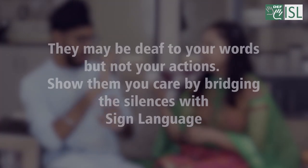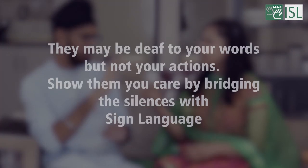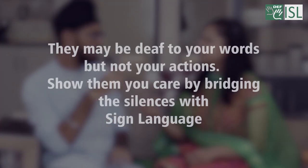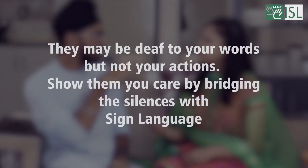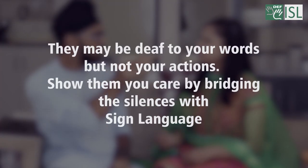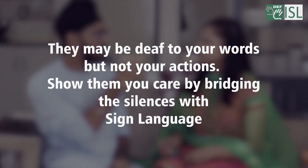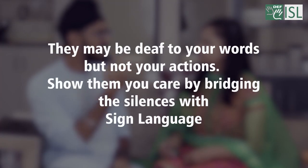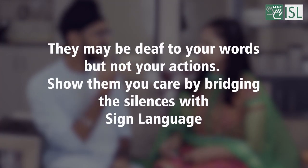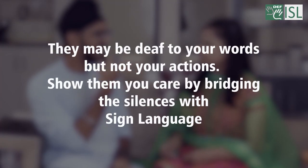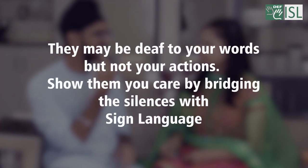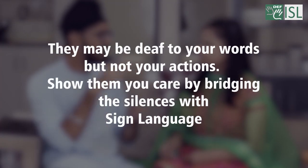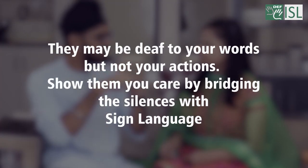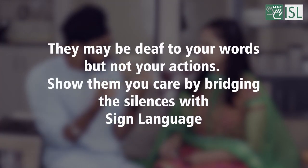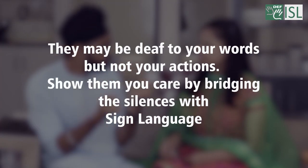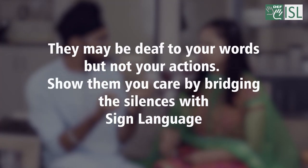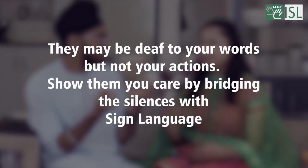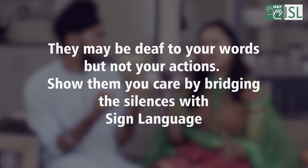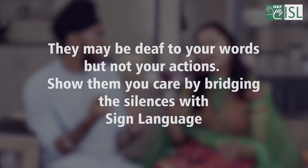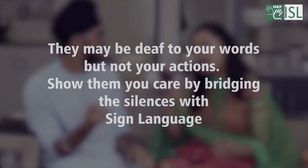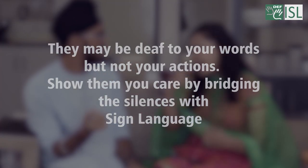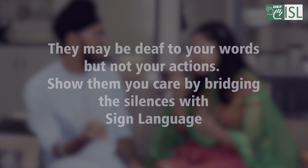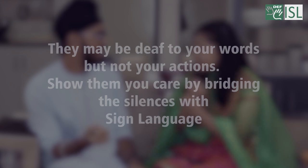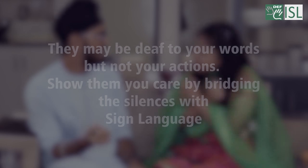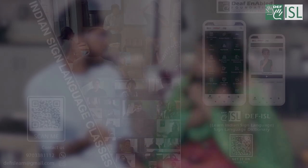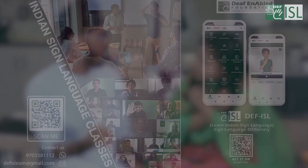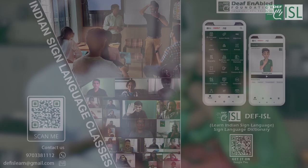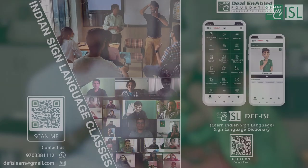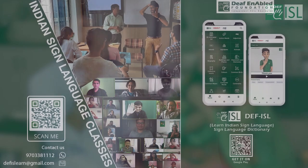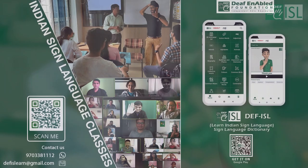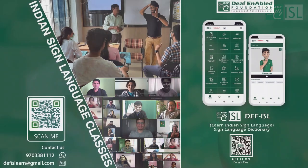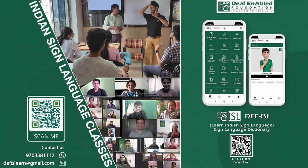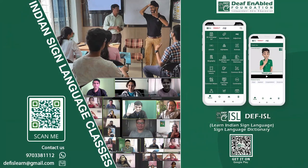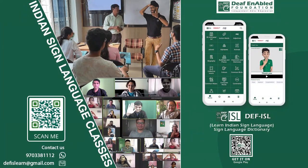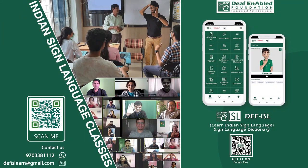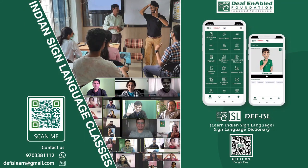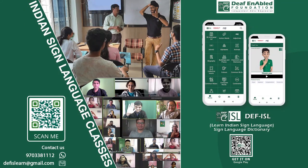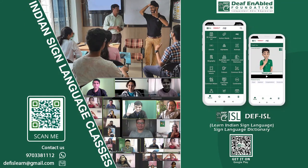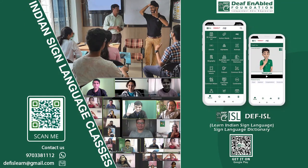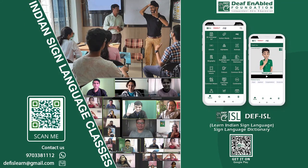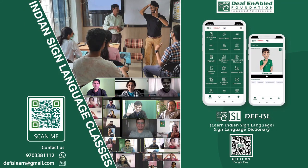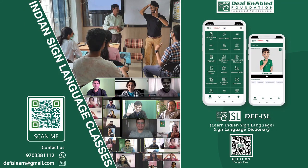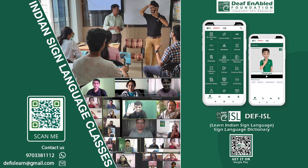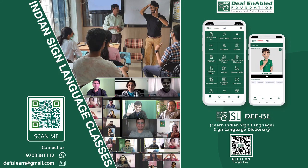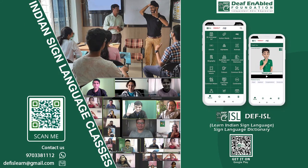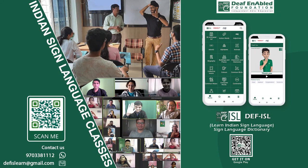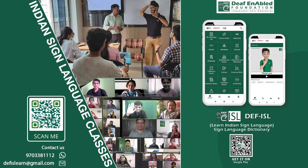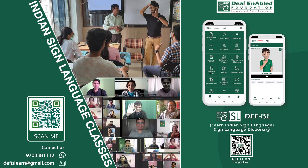Big one. Little one. Yeah. That was a Um. Thank you.